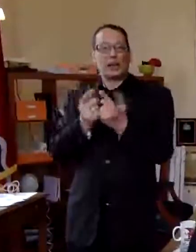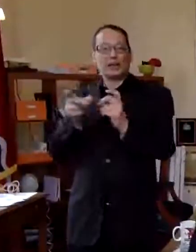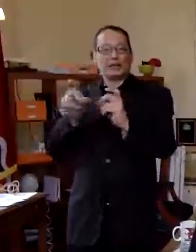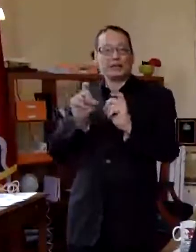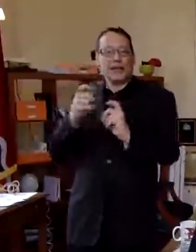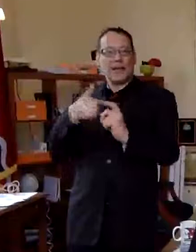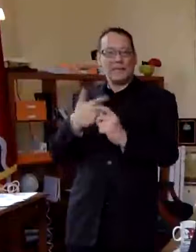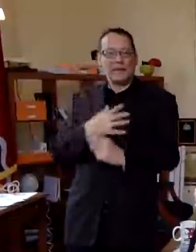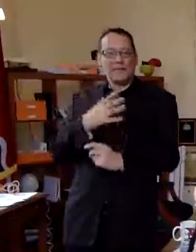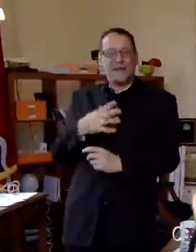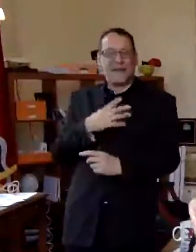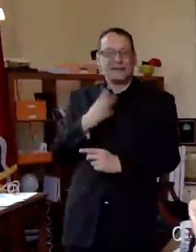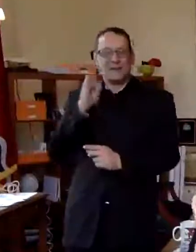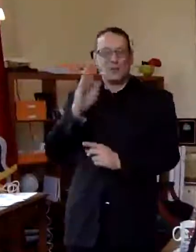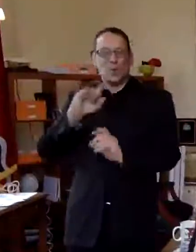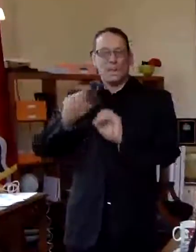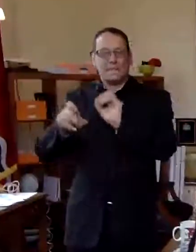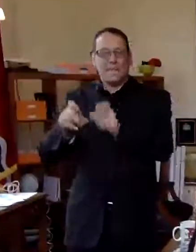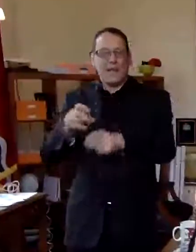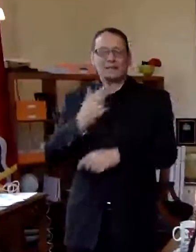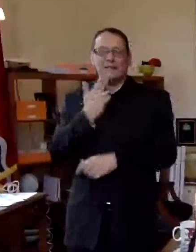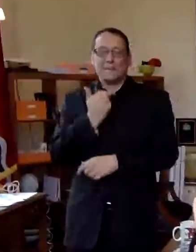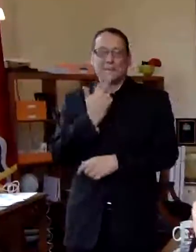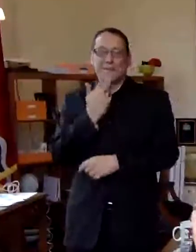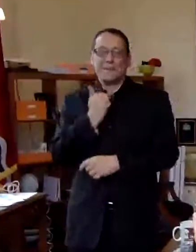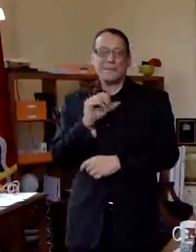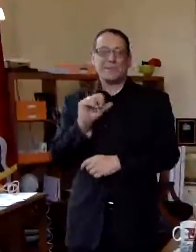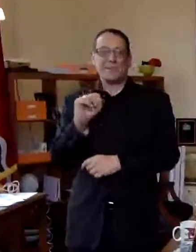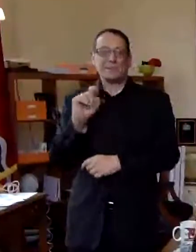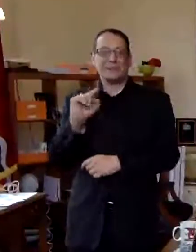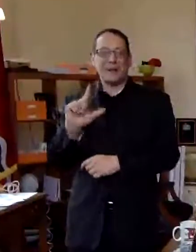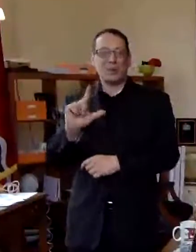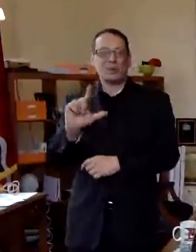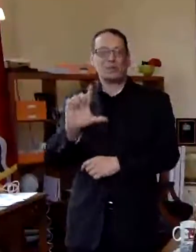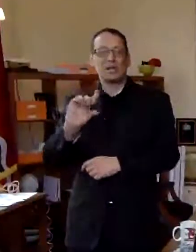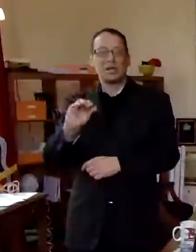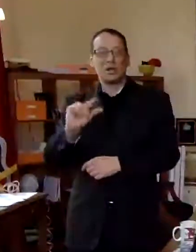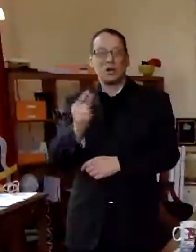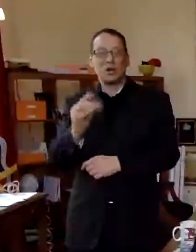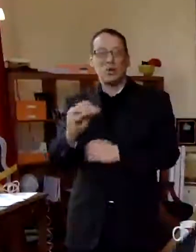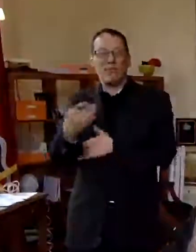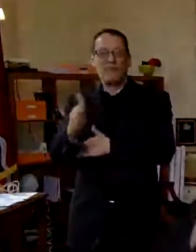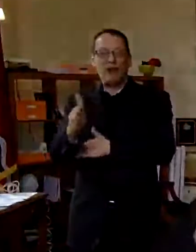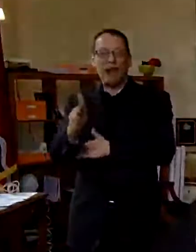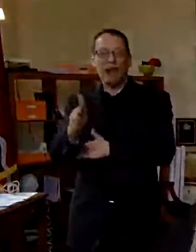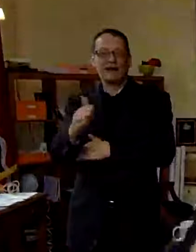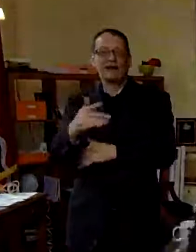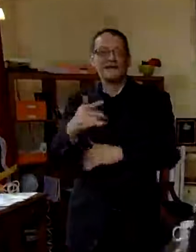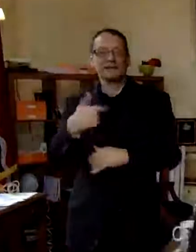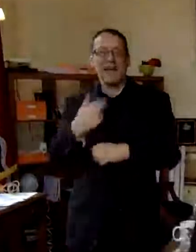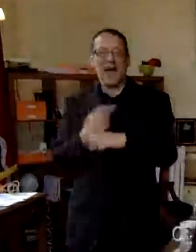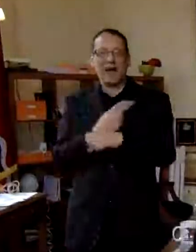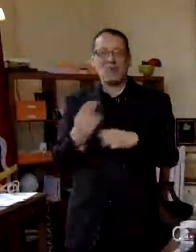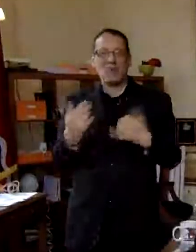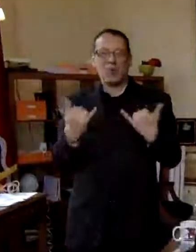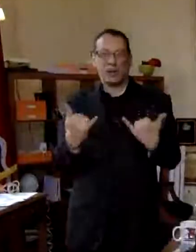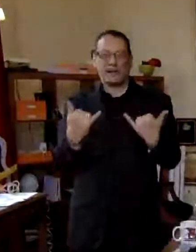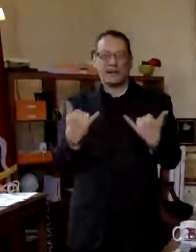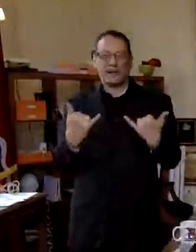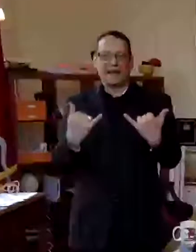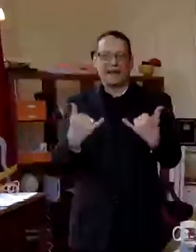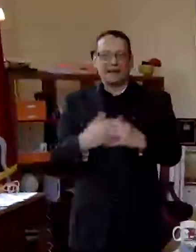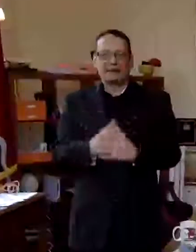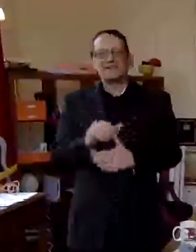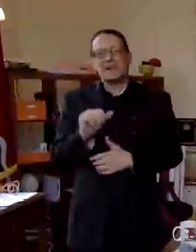is going to be passing out some of these this is very cute isn't it it's got the city city flag on it i wore this today when i was at